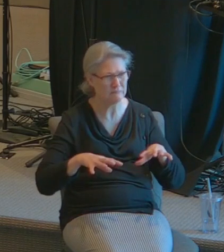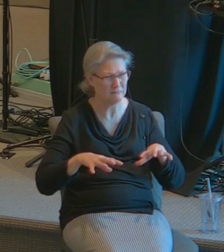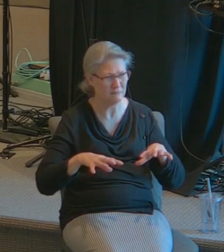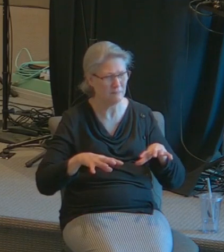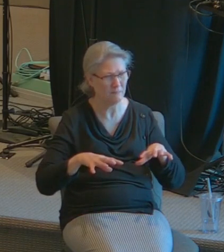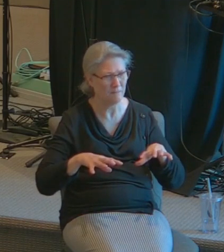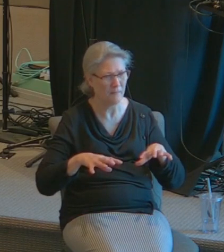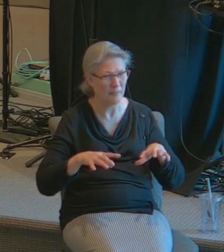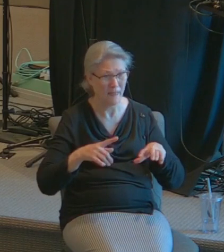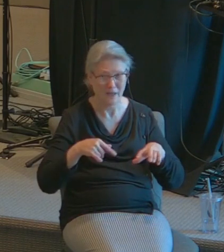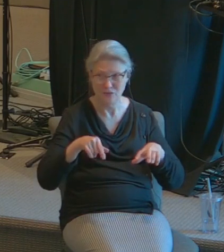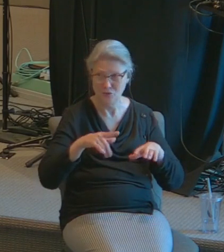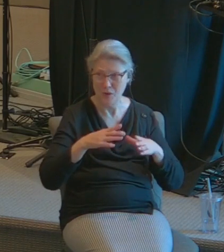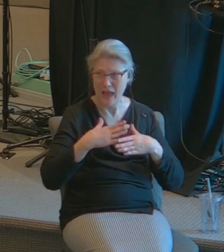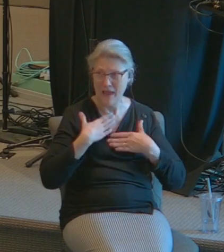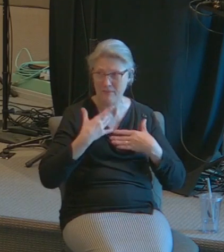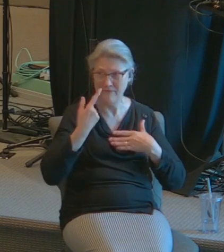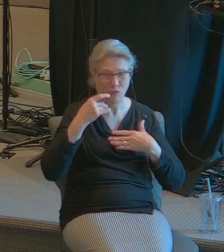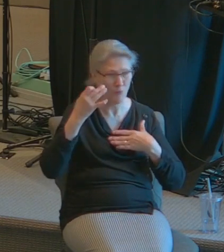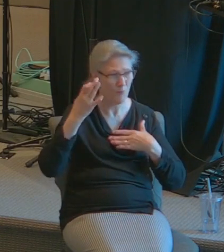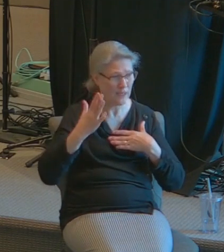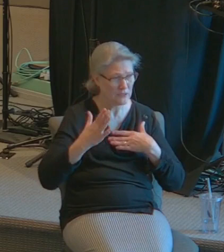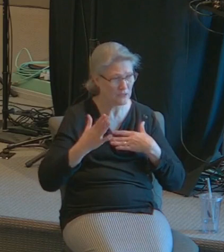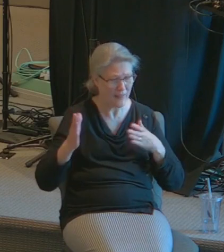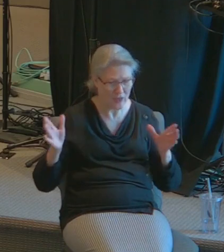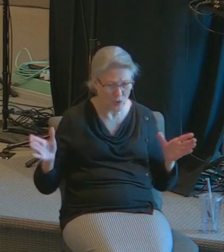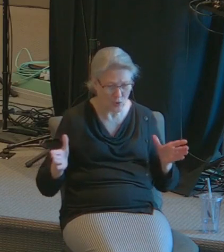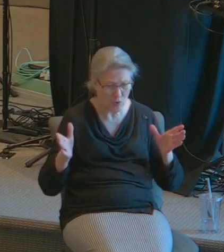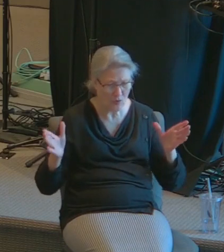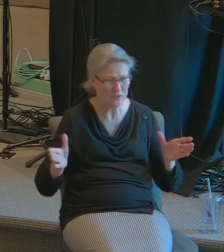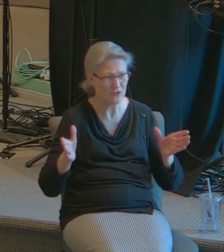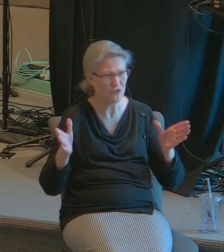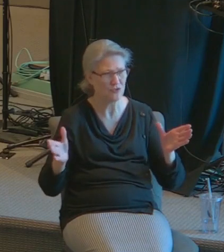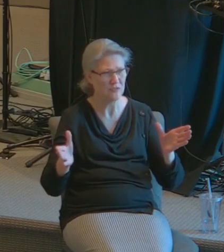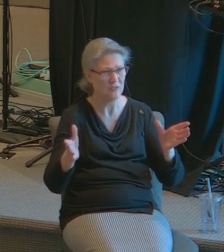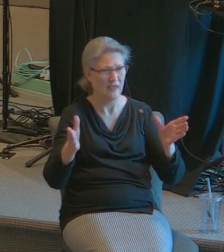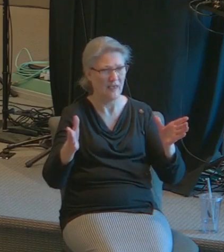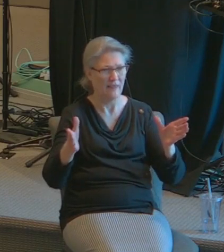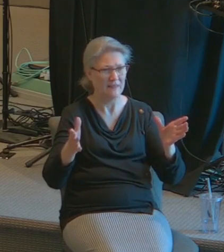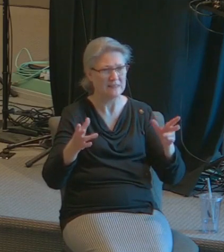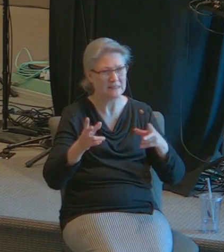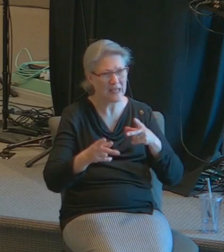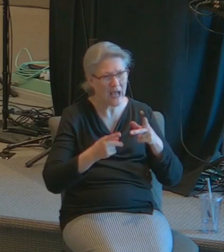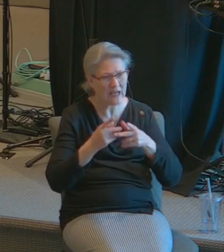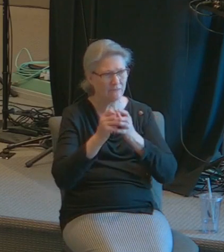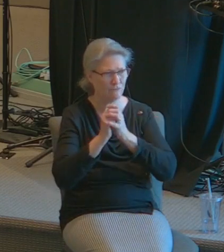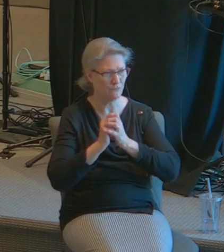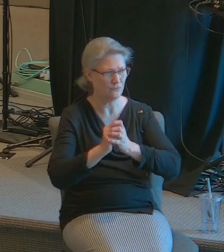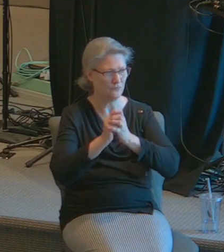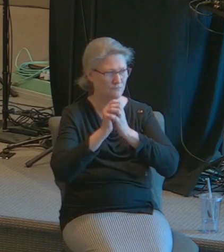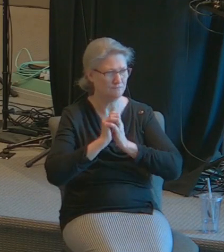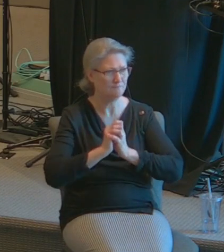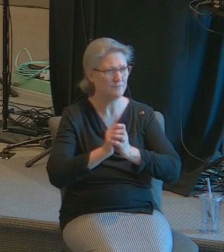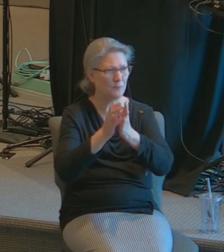aren't you happy for a pastor that encourages this kind of activity